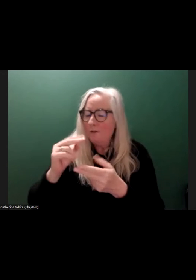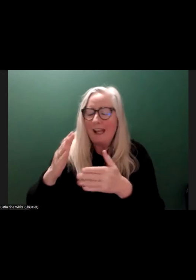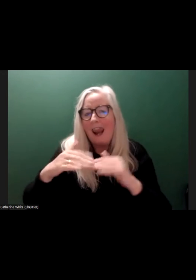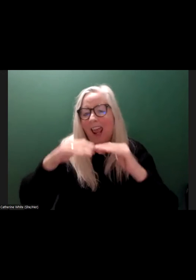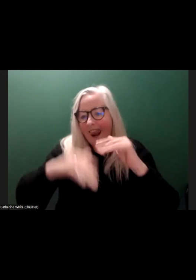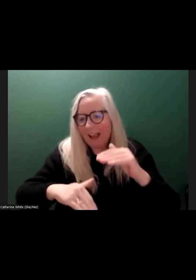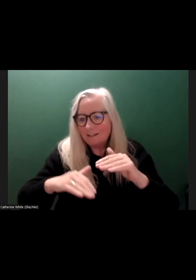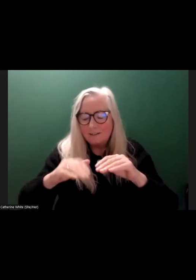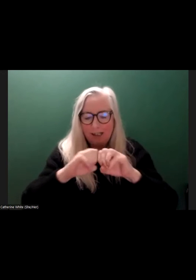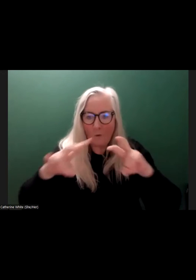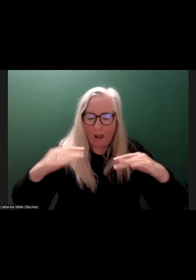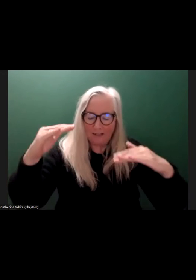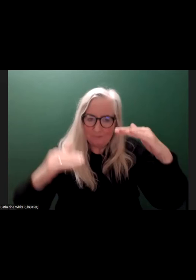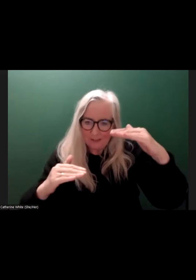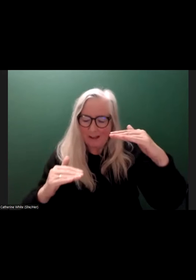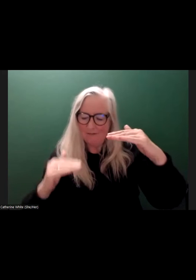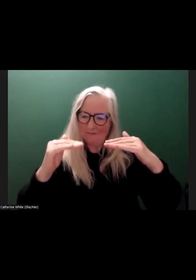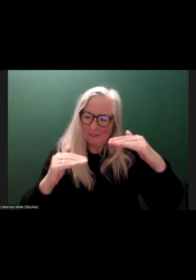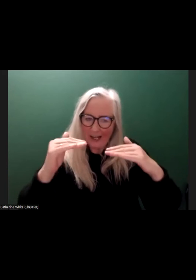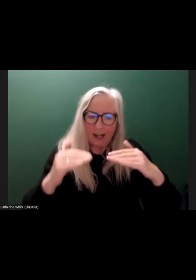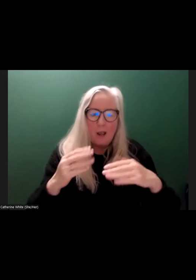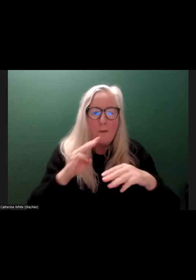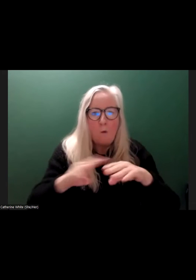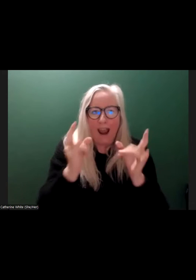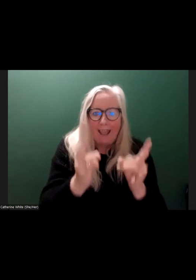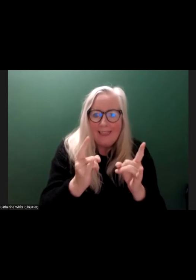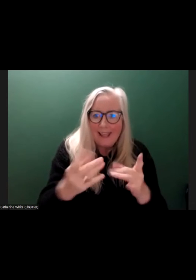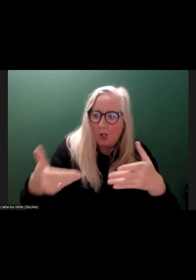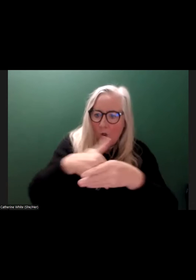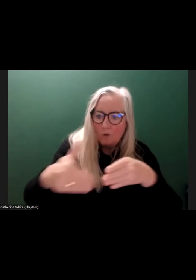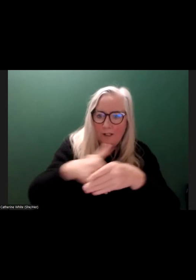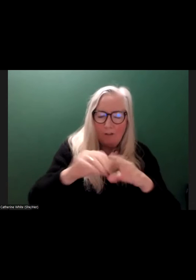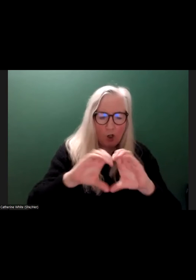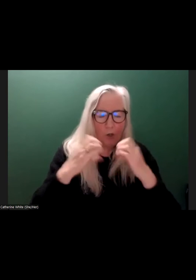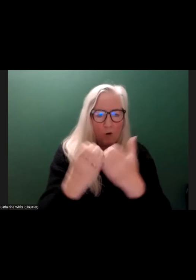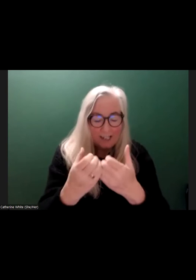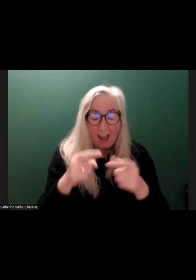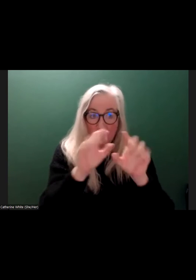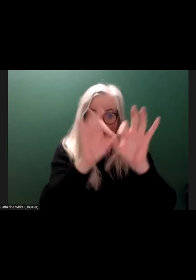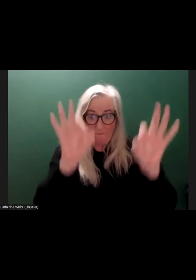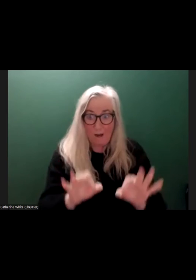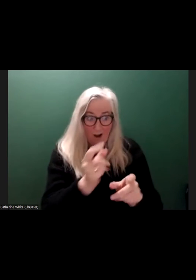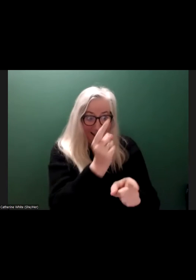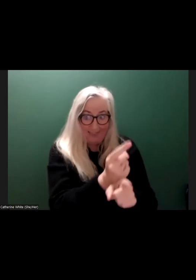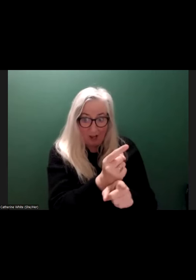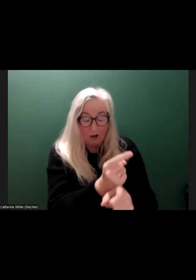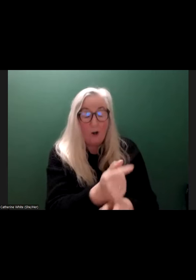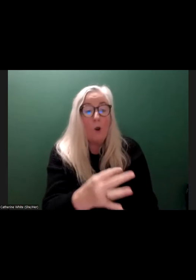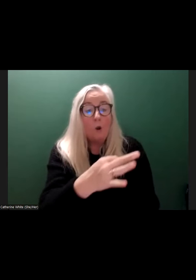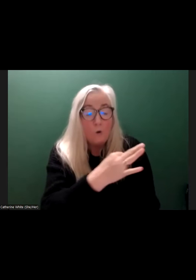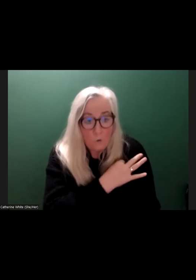etc. Healthy and inclusive communities. The framework is there. It's a good framework,